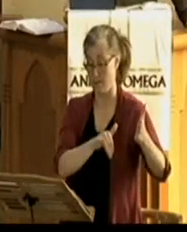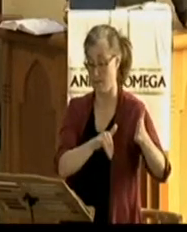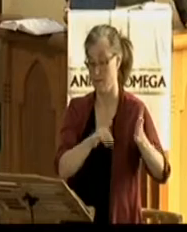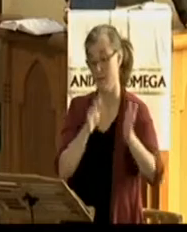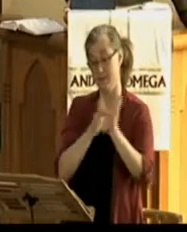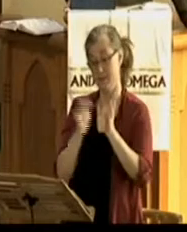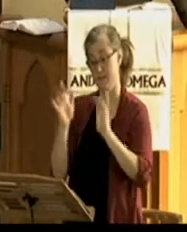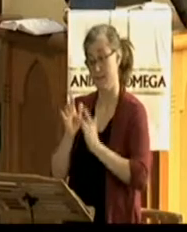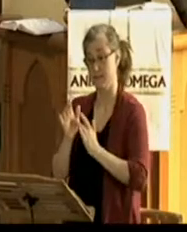Lord.